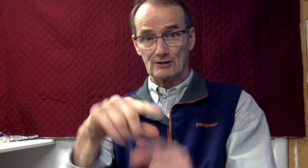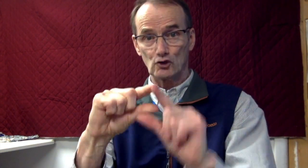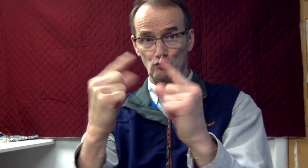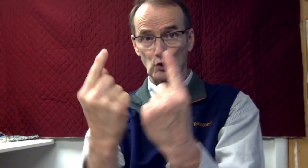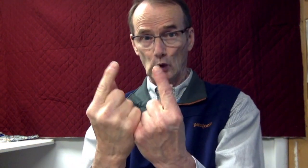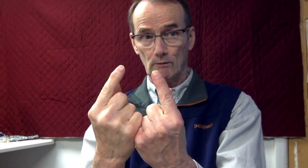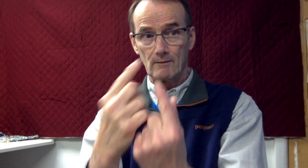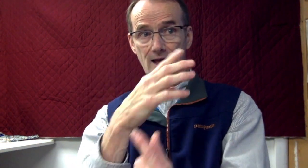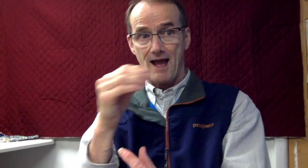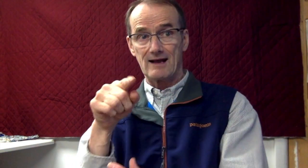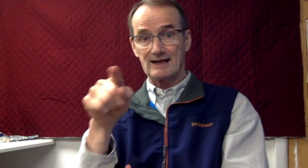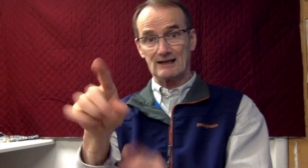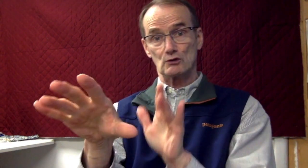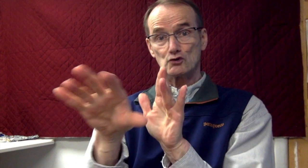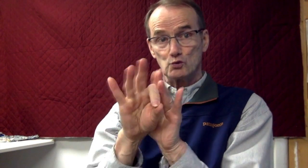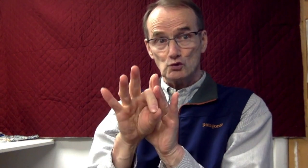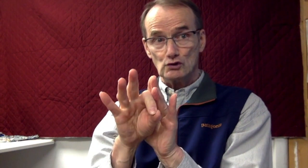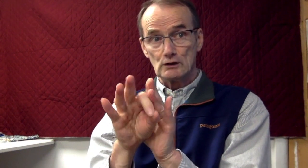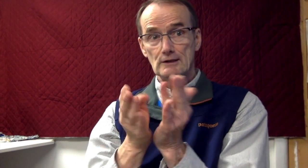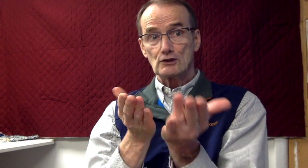and was allotted a share in this ministry.